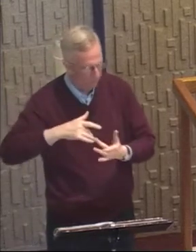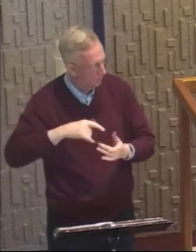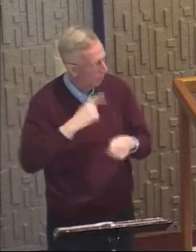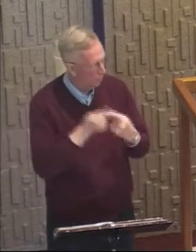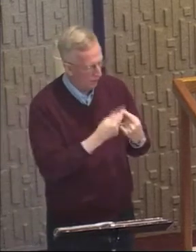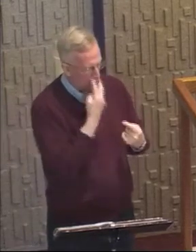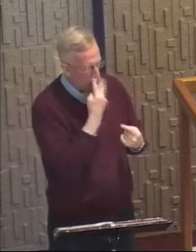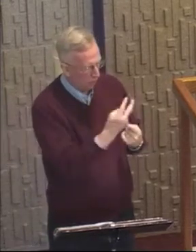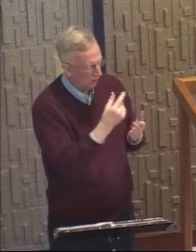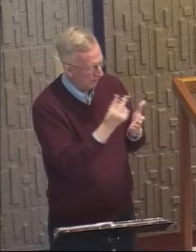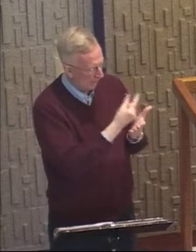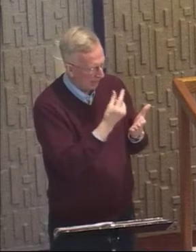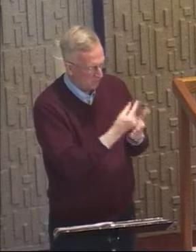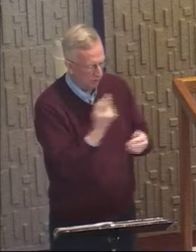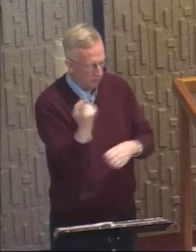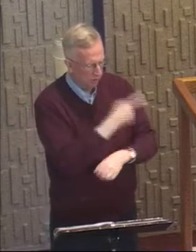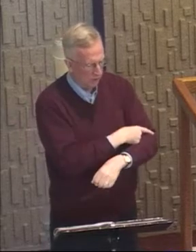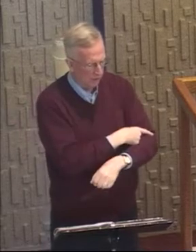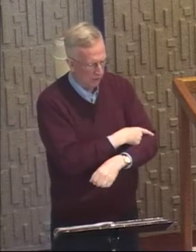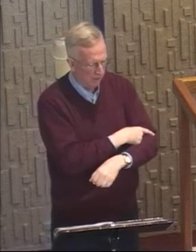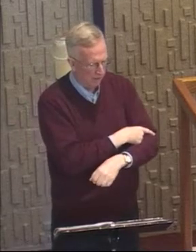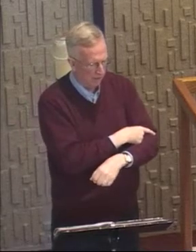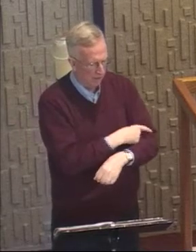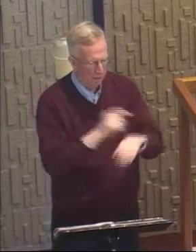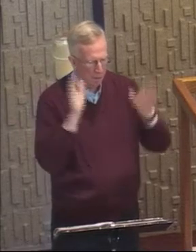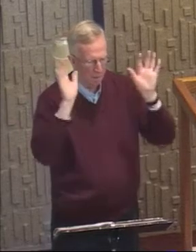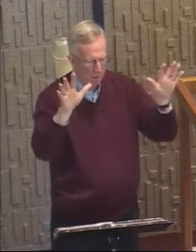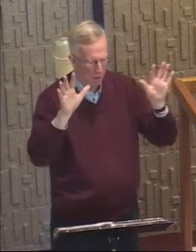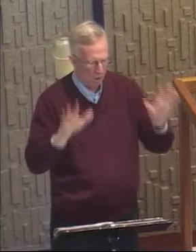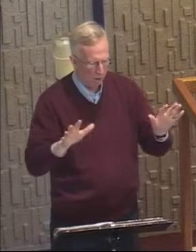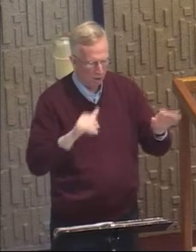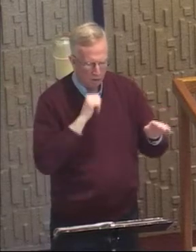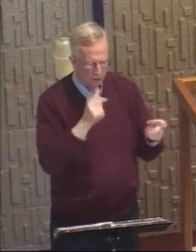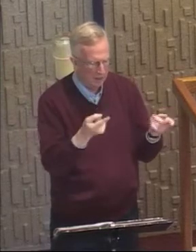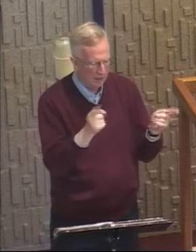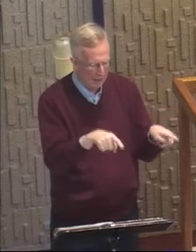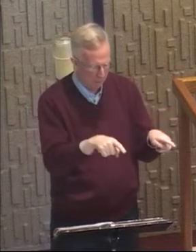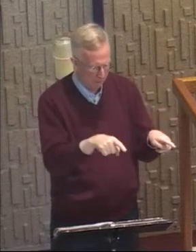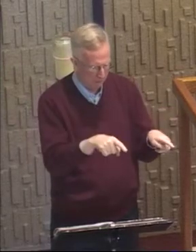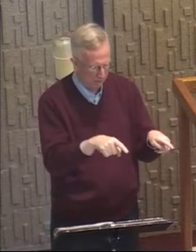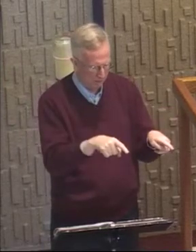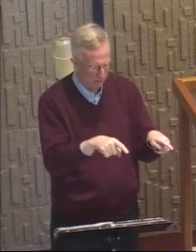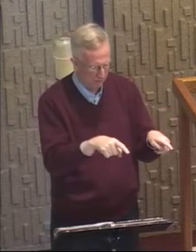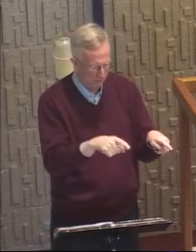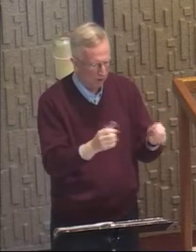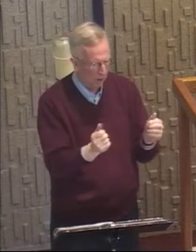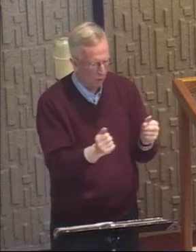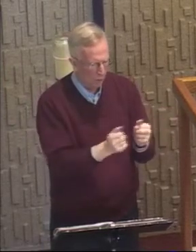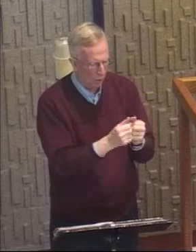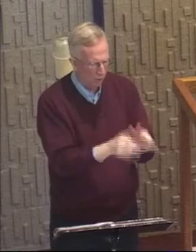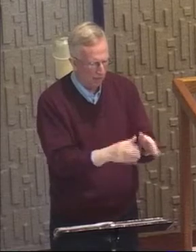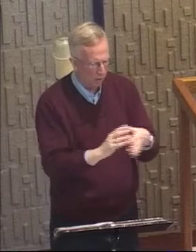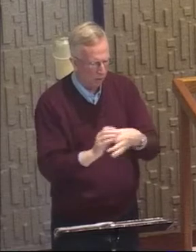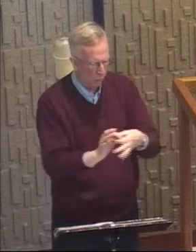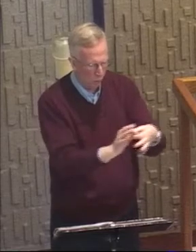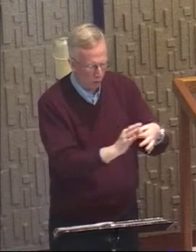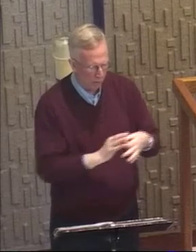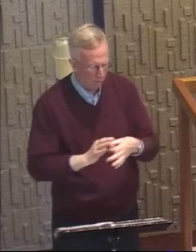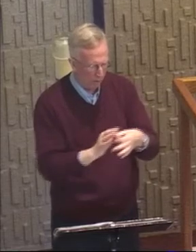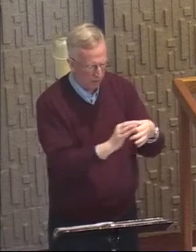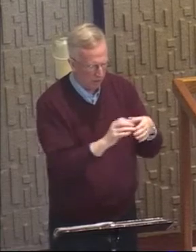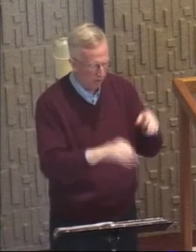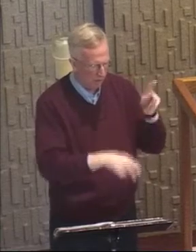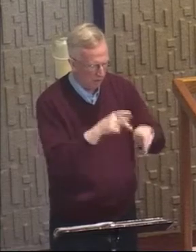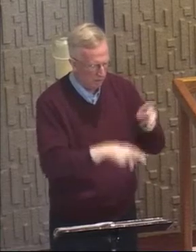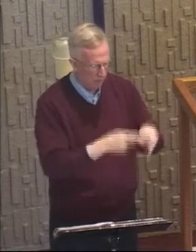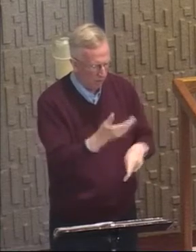passage, the miracle doesn't happen unless without the cooperation of the people there. He